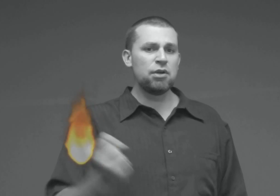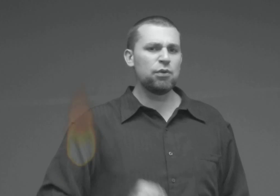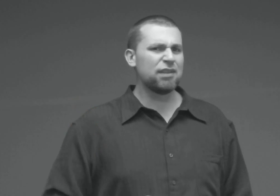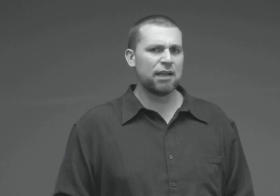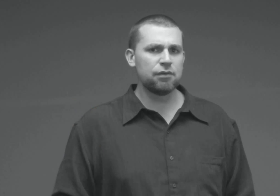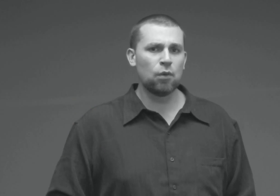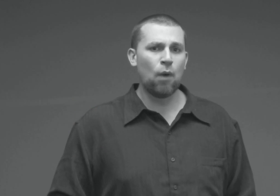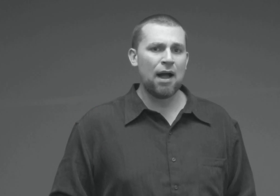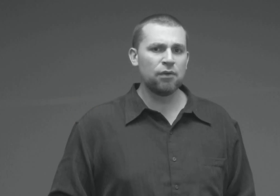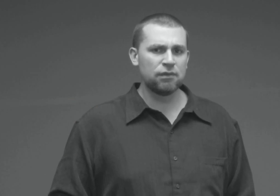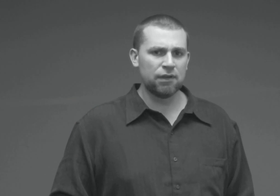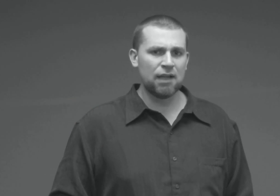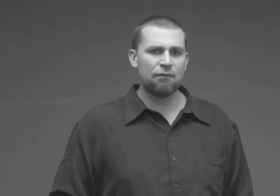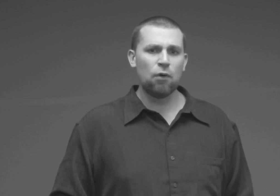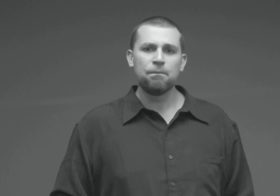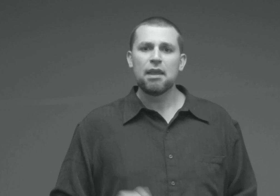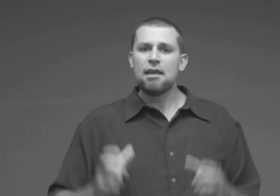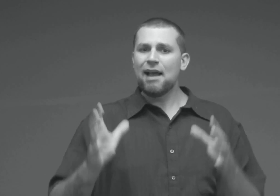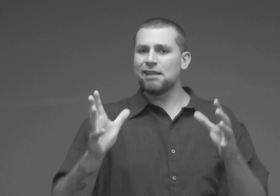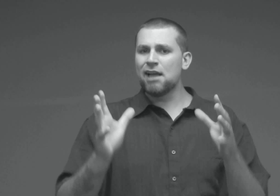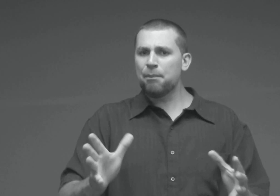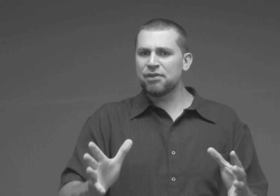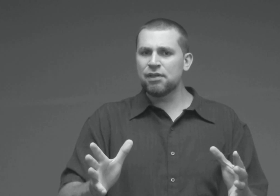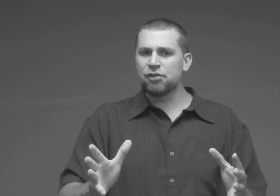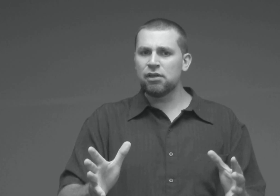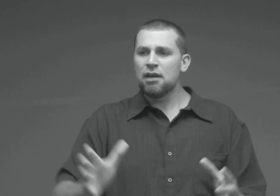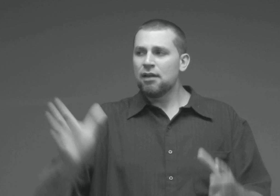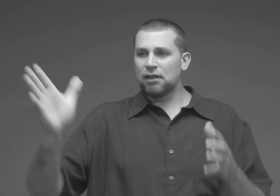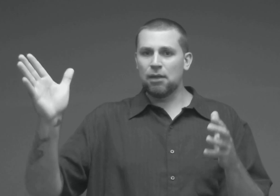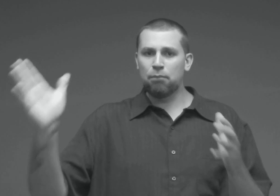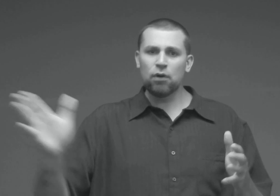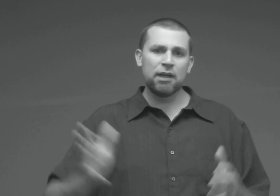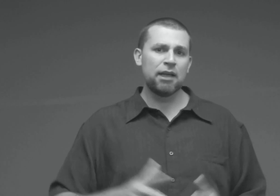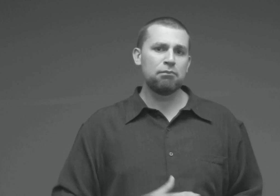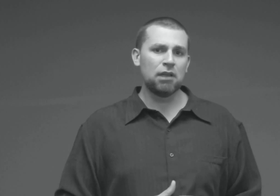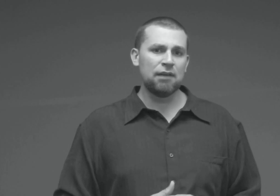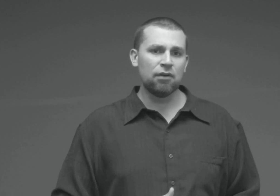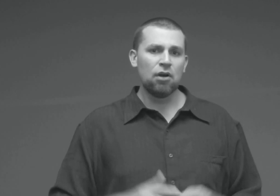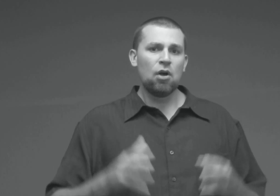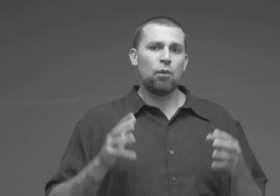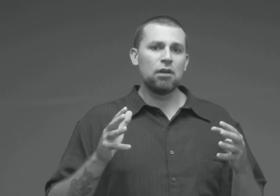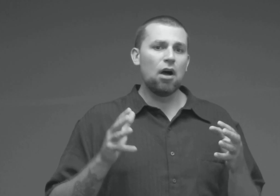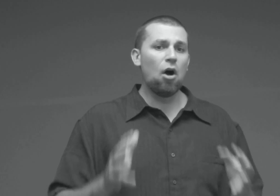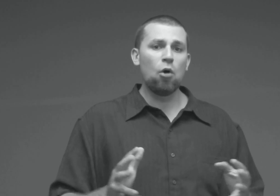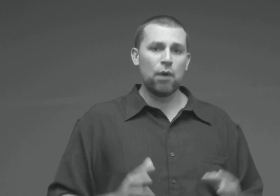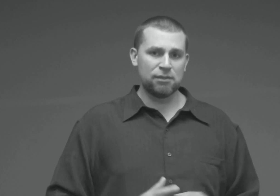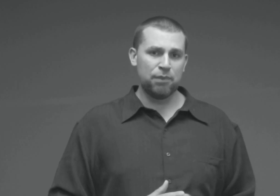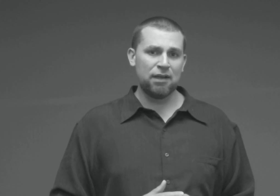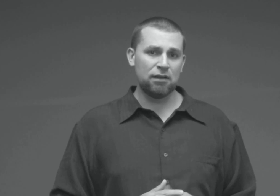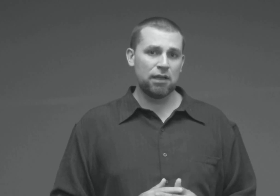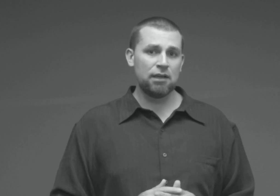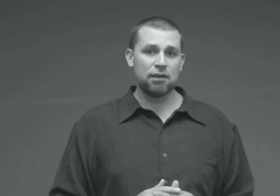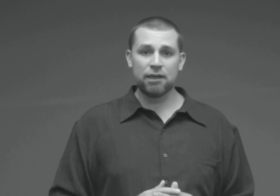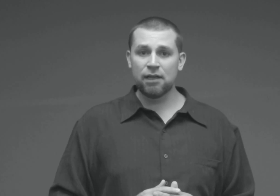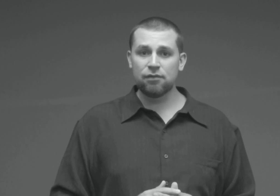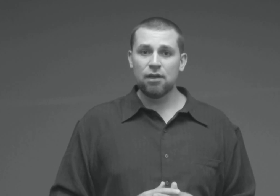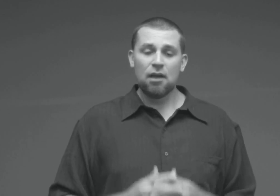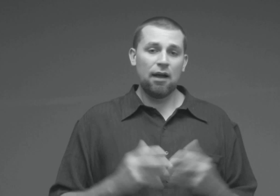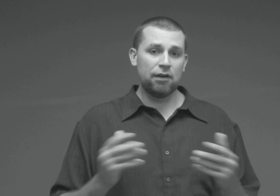use against the wiles of the devil and the opposition that the born-again believer will always be contending against until